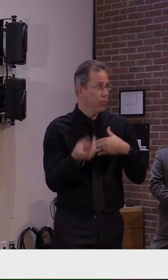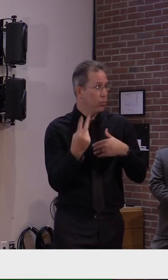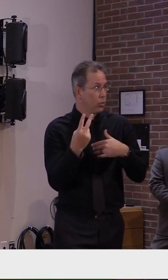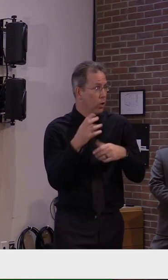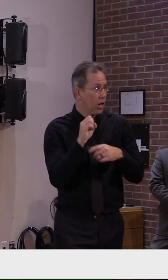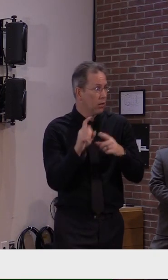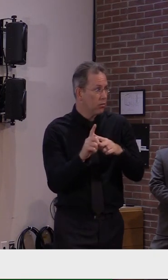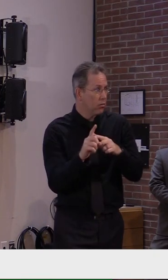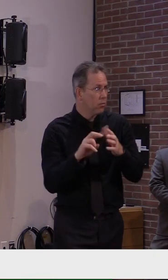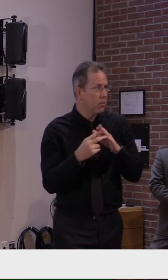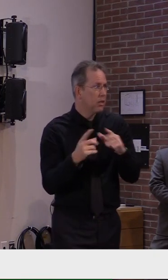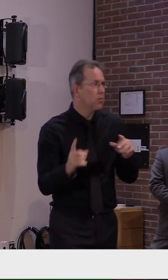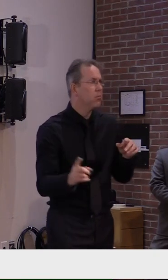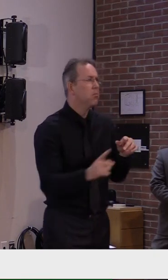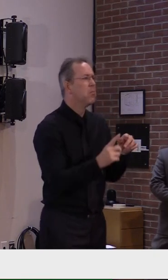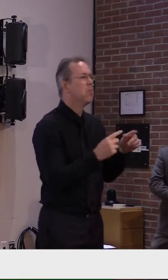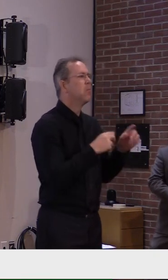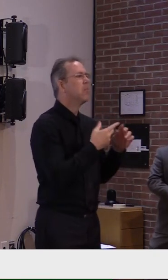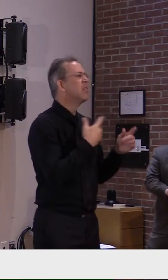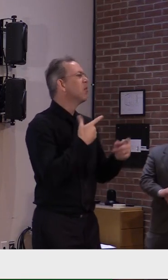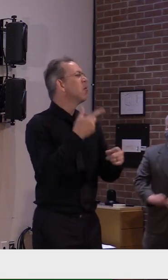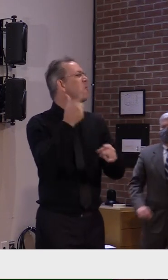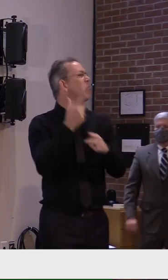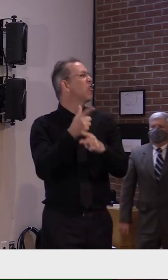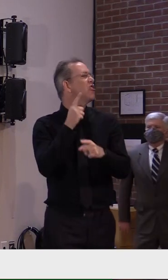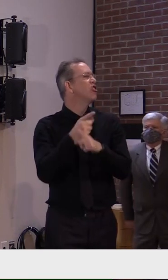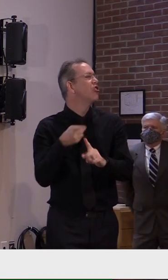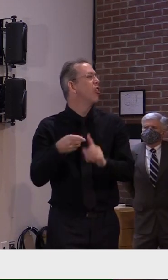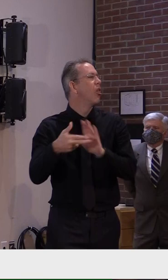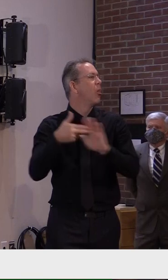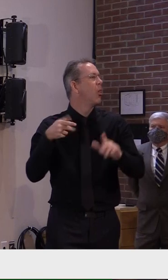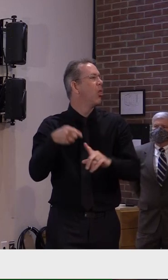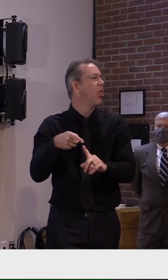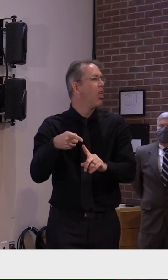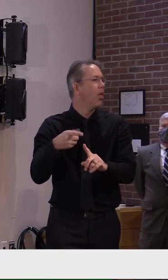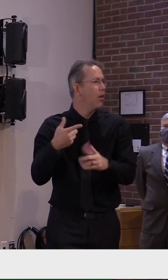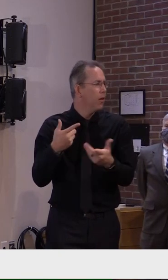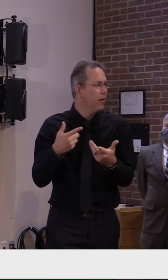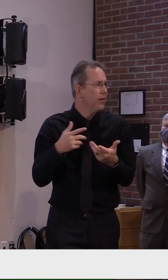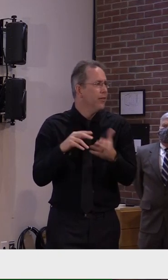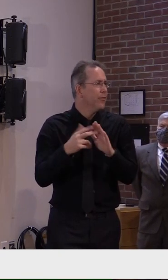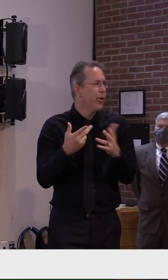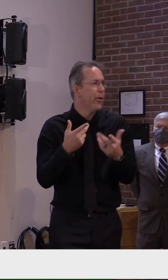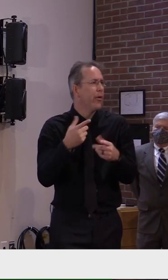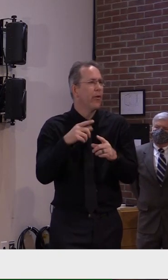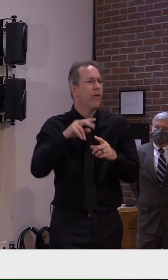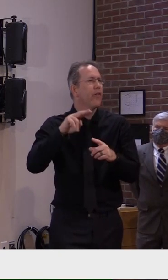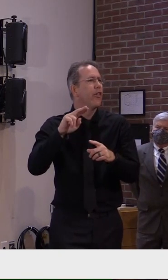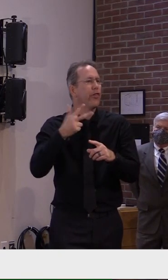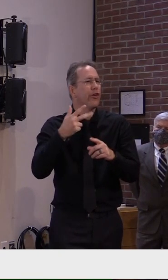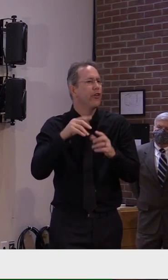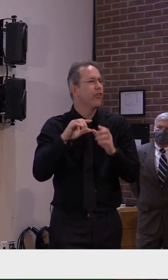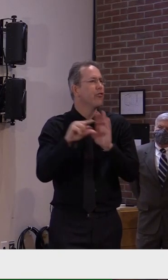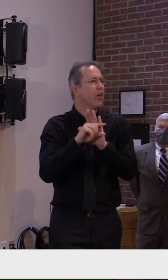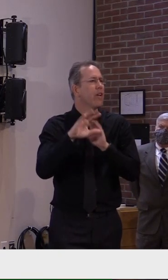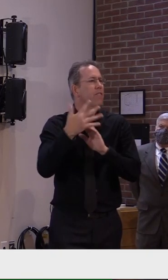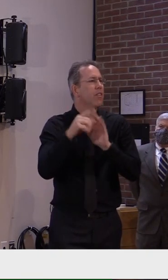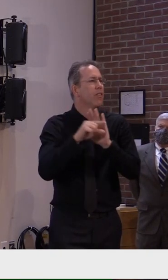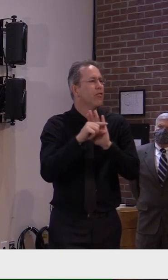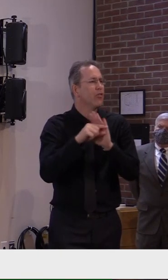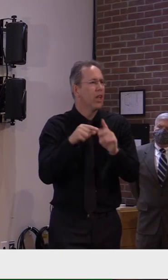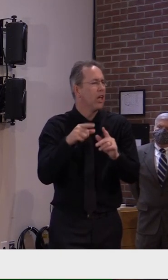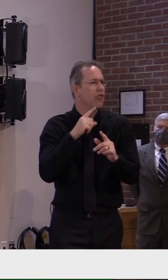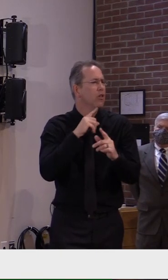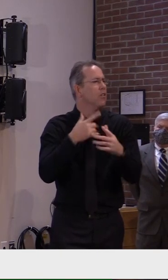siblings in two different grades and they shut down the entire grade, etc. We're going to say that there are two cases, they may be